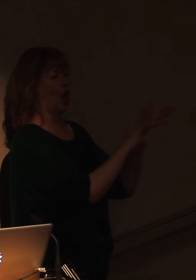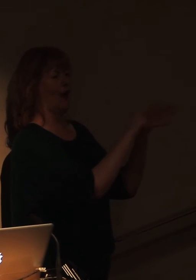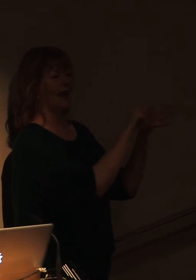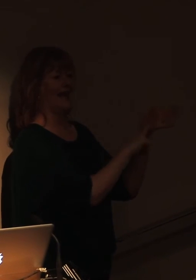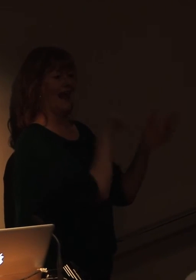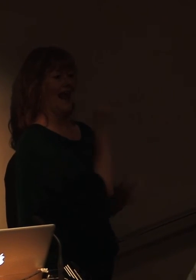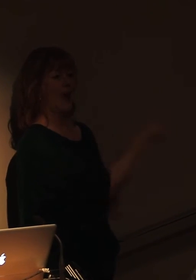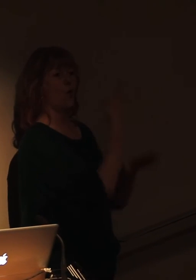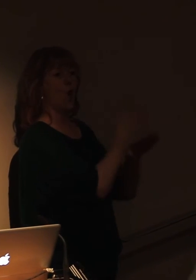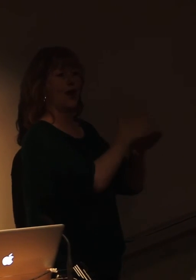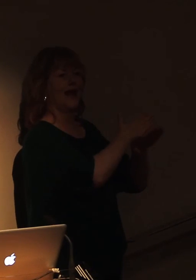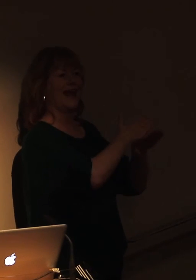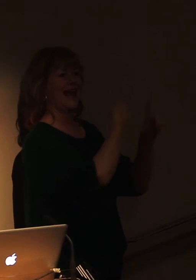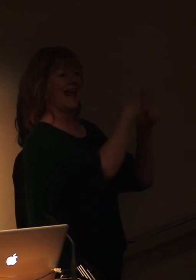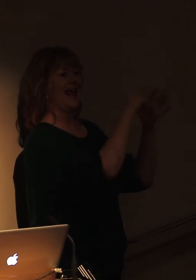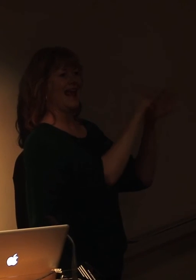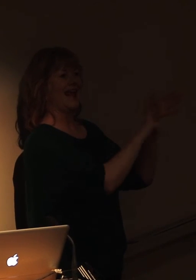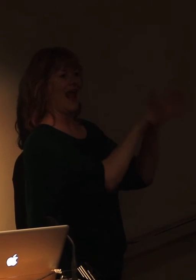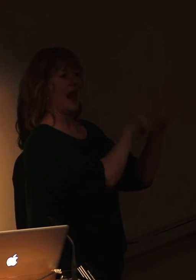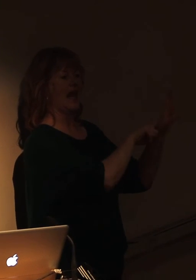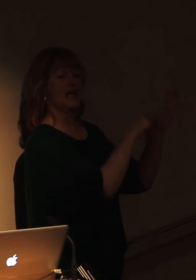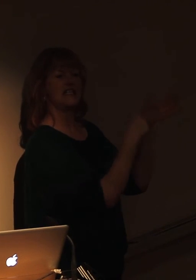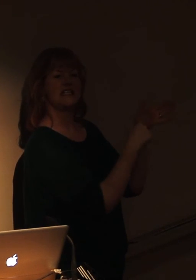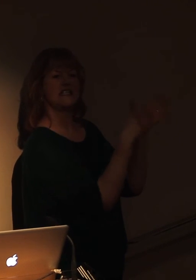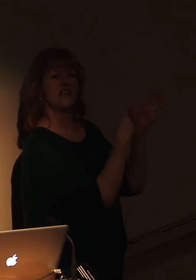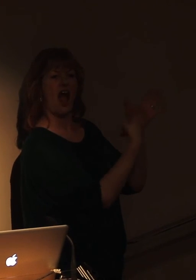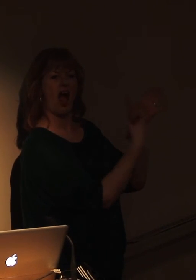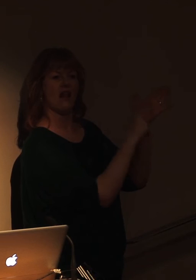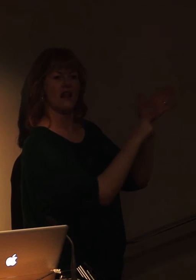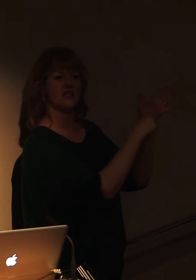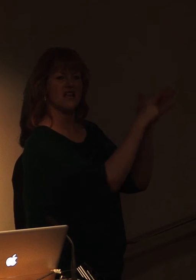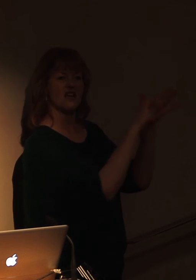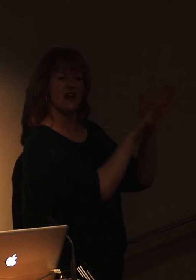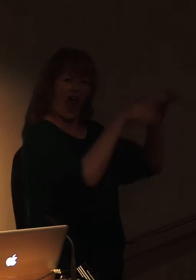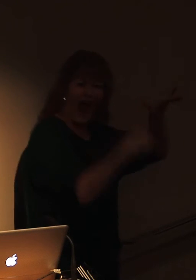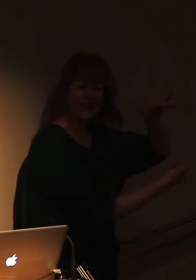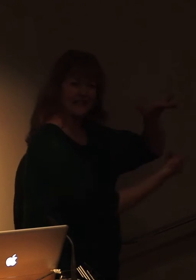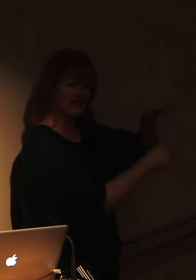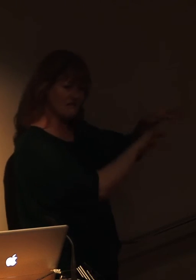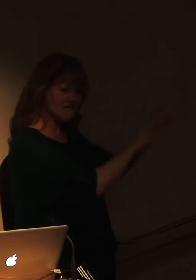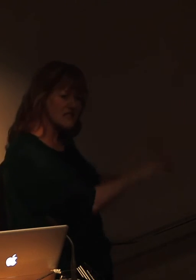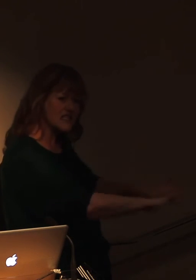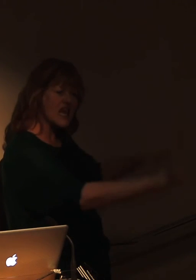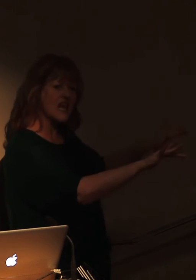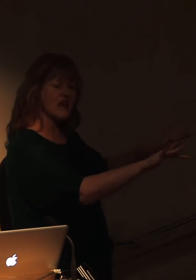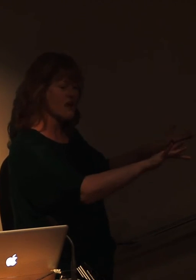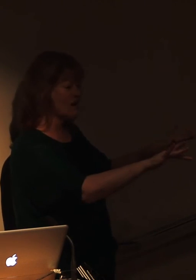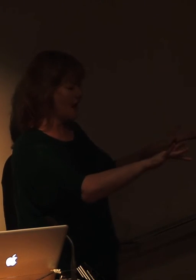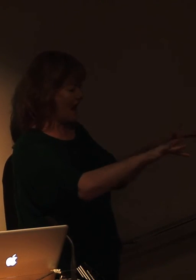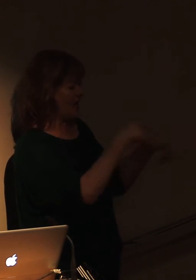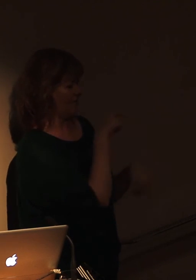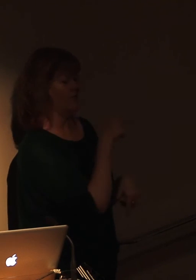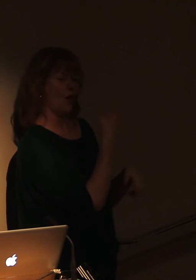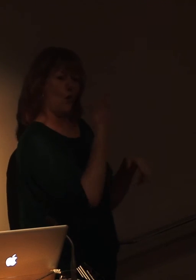Kelly Talton's. And we decided we were going to spend a bit of time working with Marco sharks, largely because nobody had ever worked with them before.